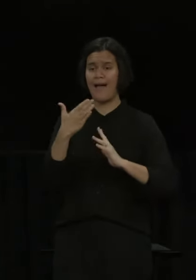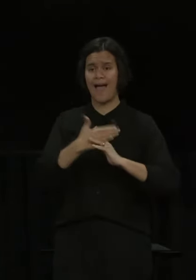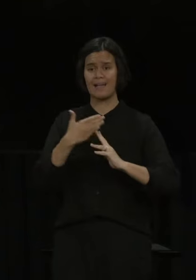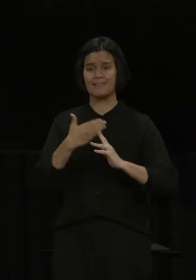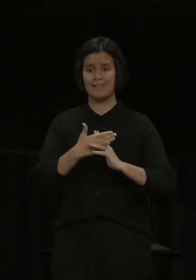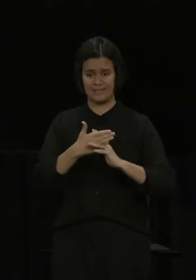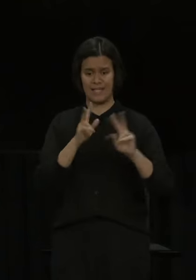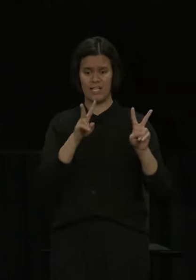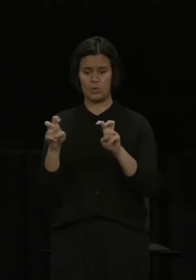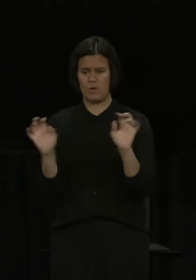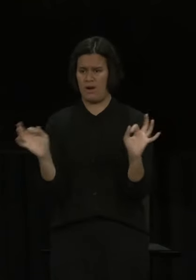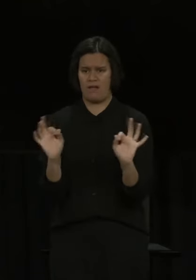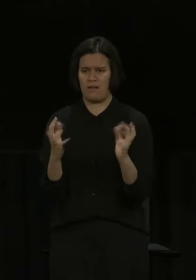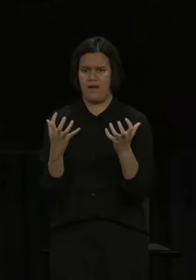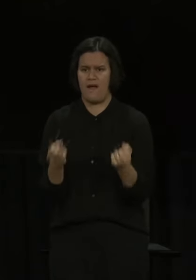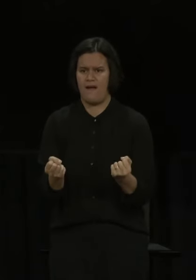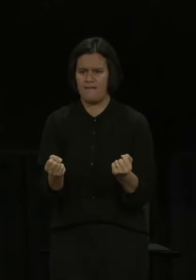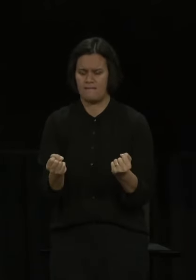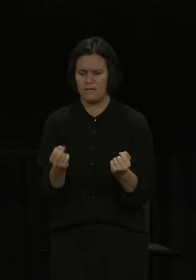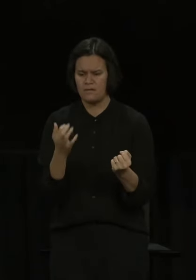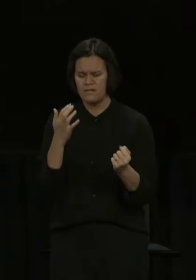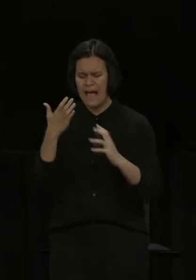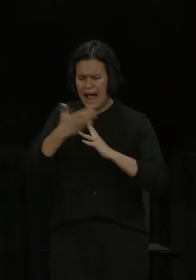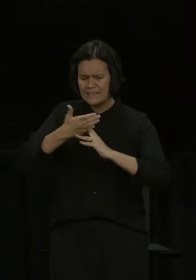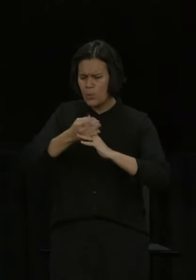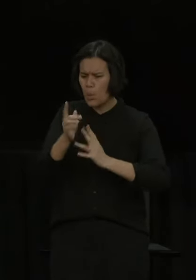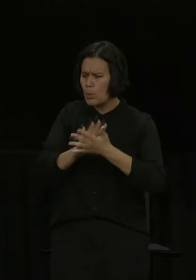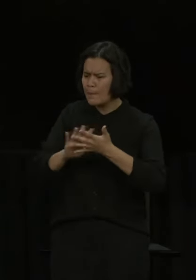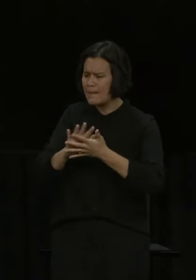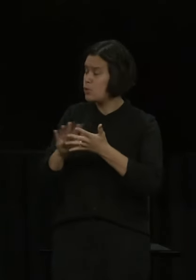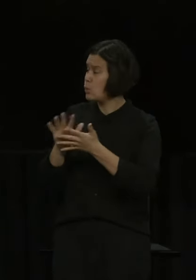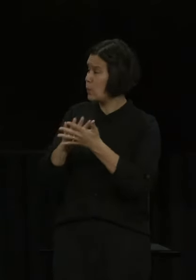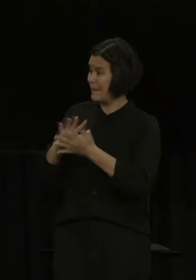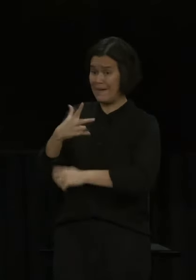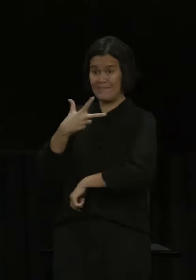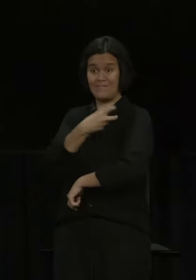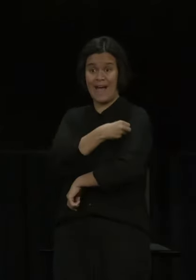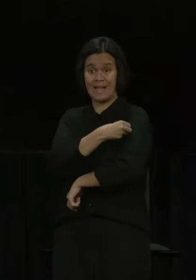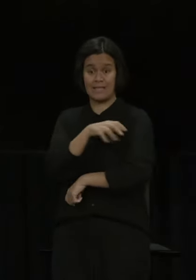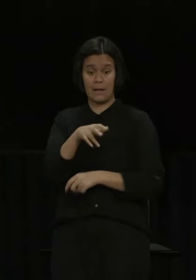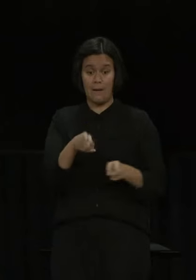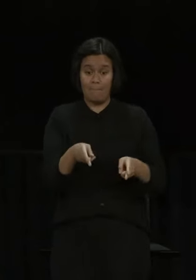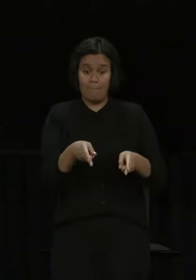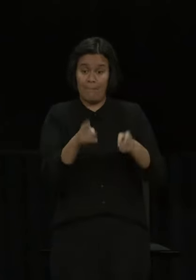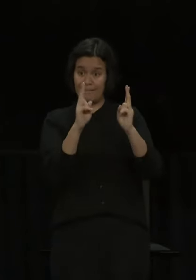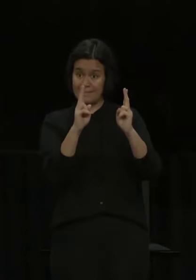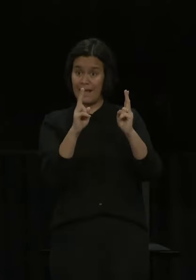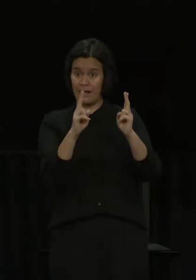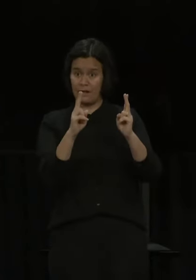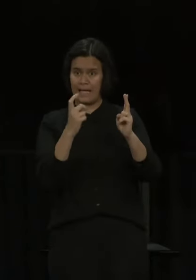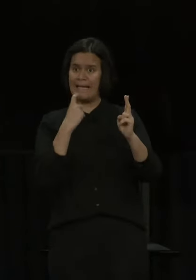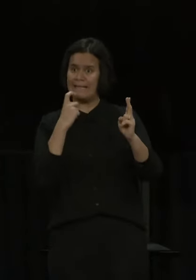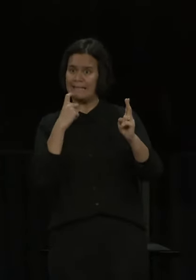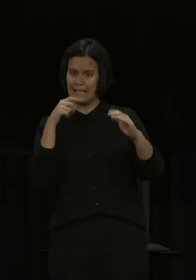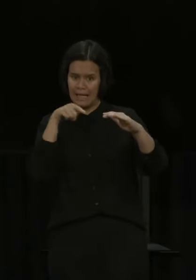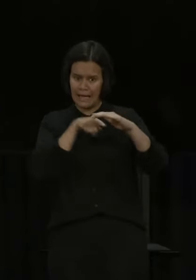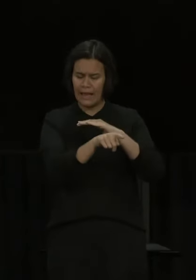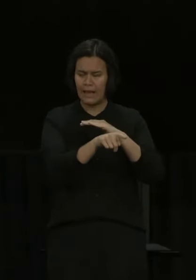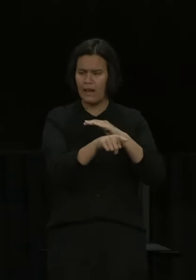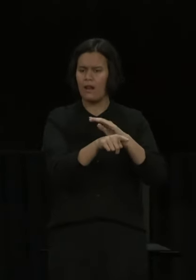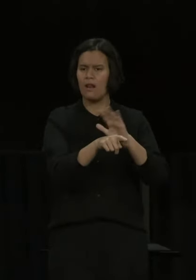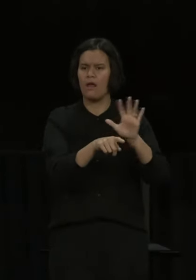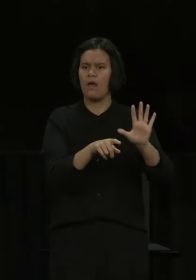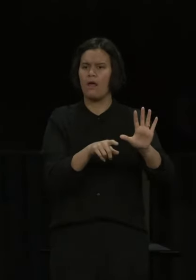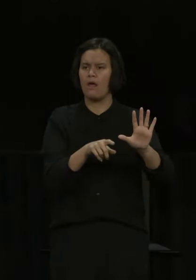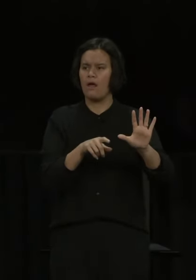about the number of vaccination clinics that are available because when I've asked questions about it it's been more pointed